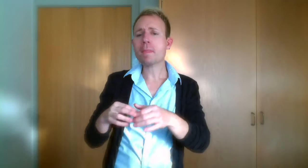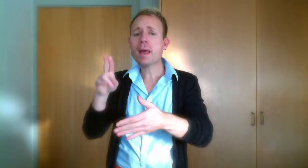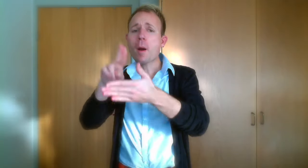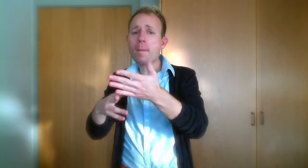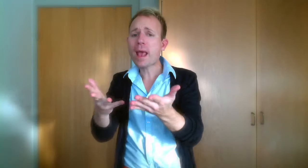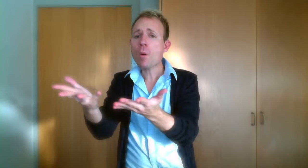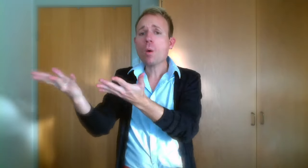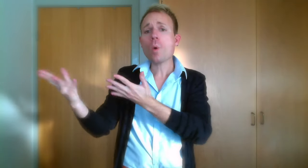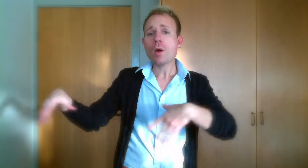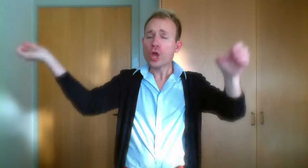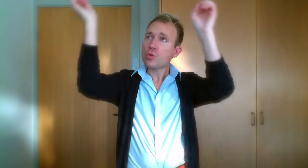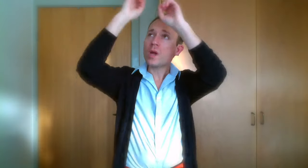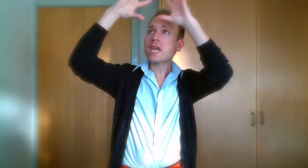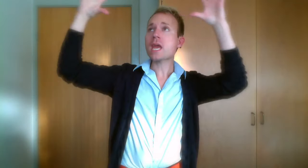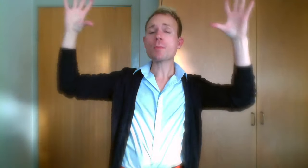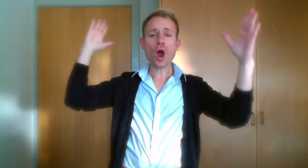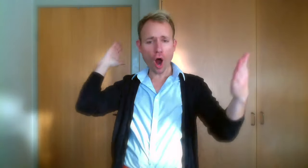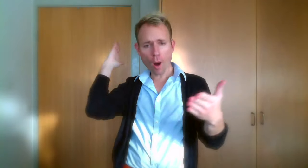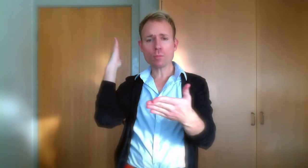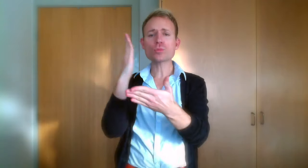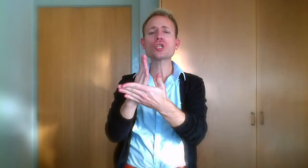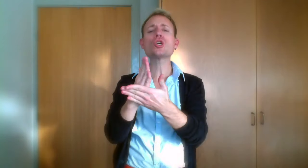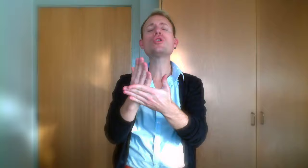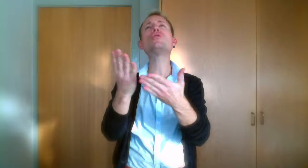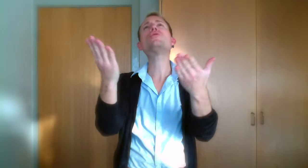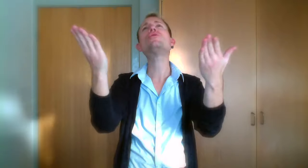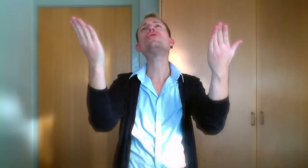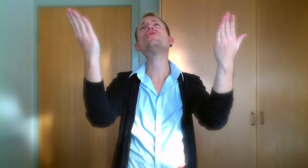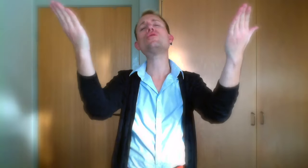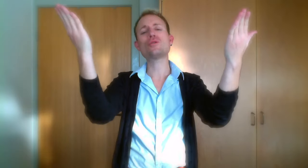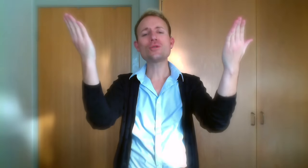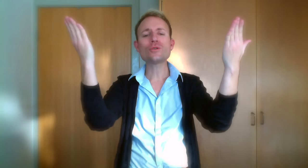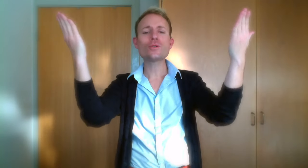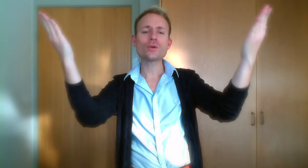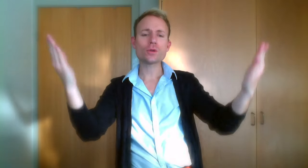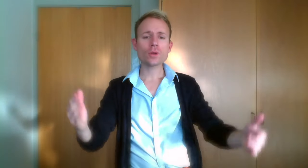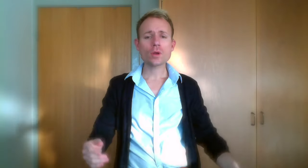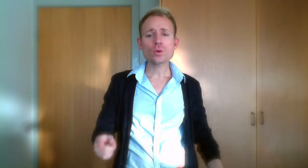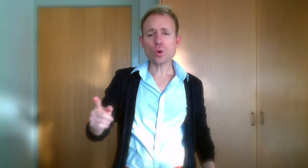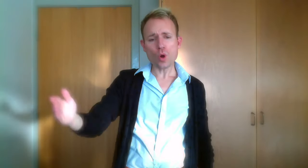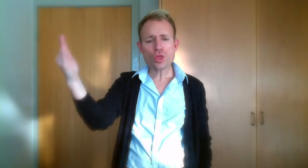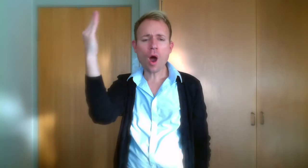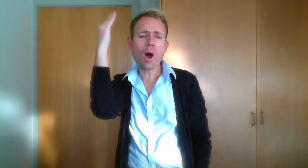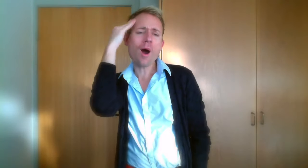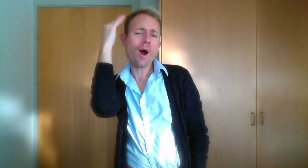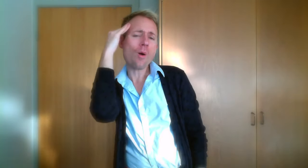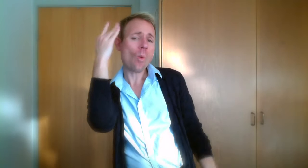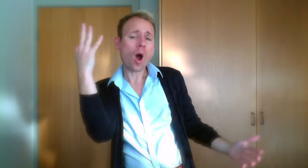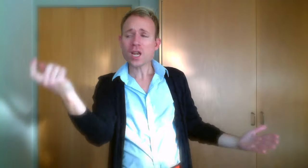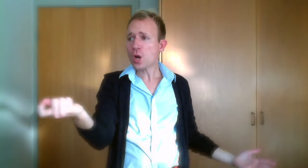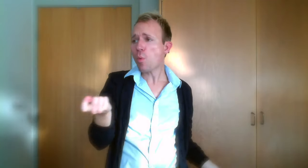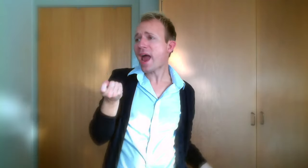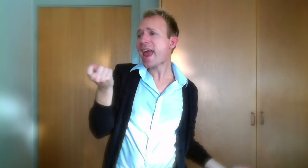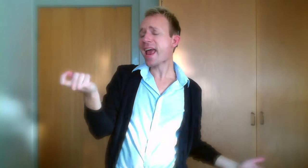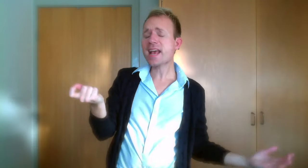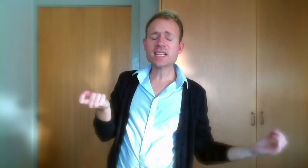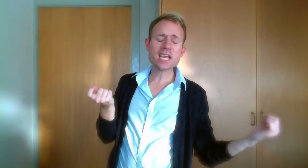place where dreams can come true You should know what you waiting